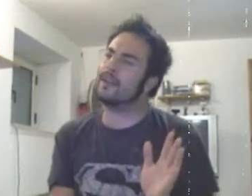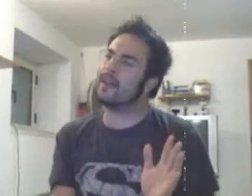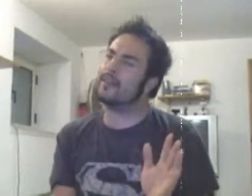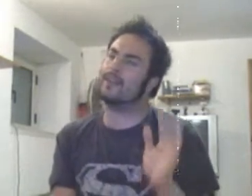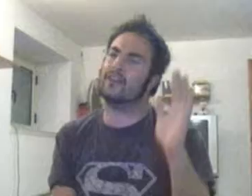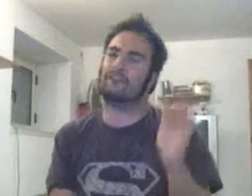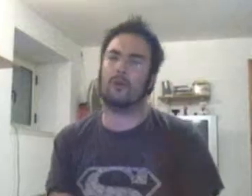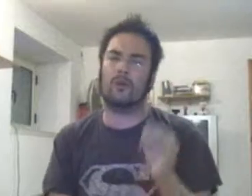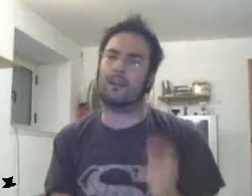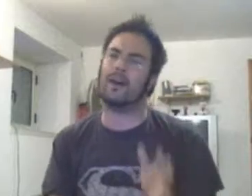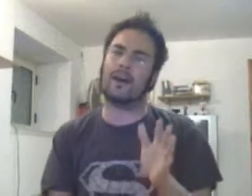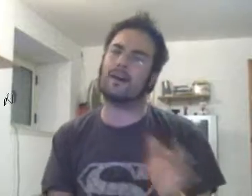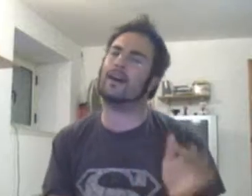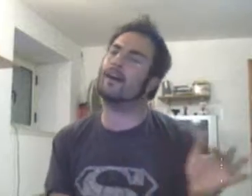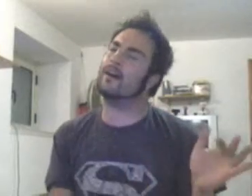ready for love